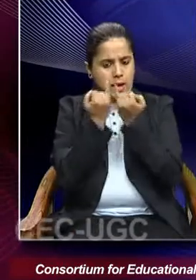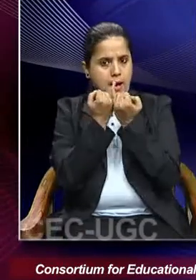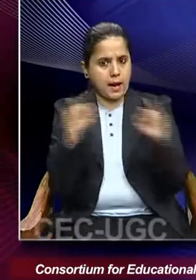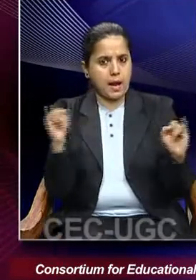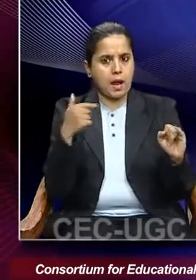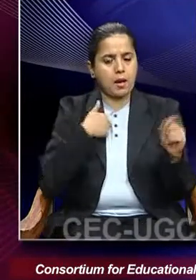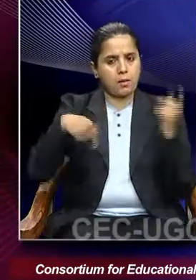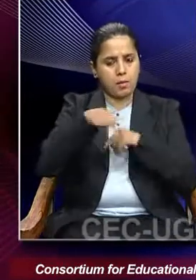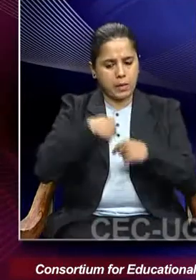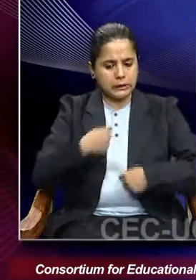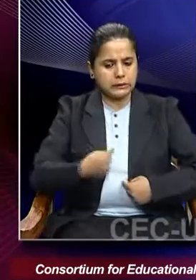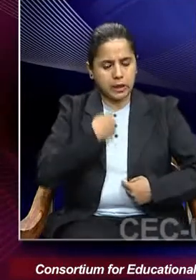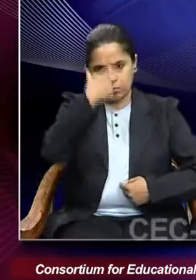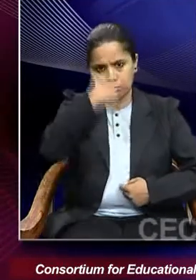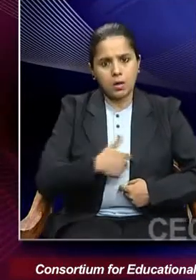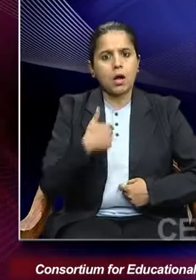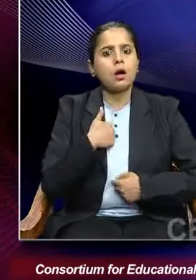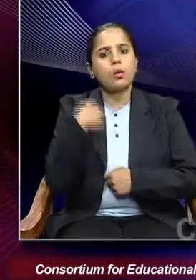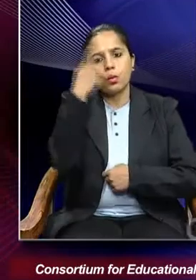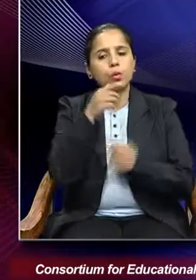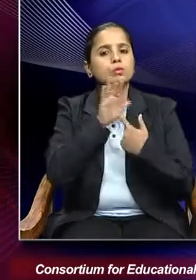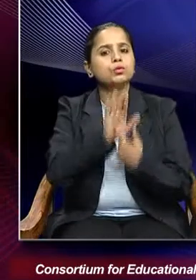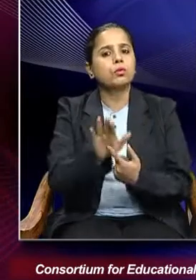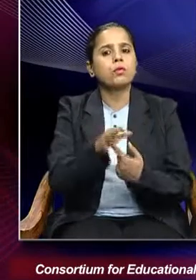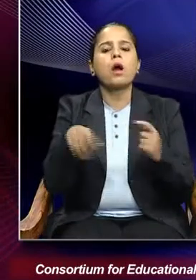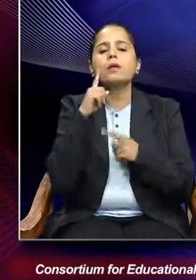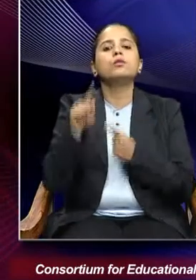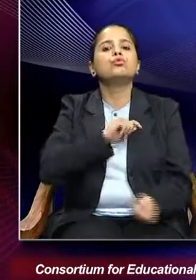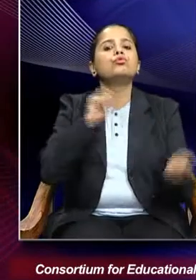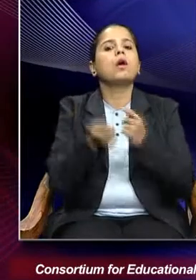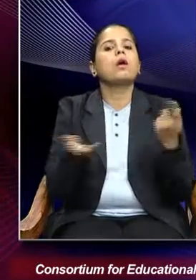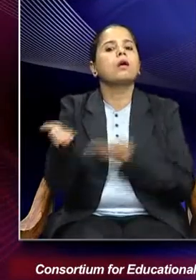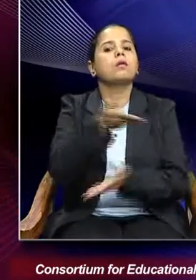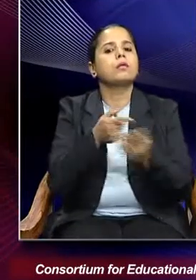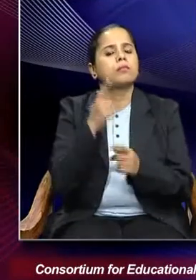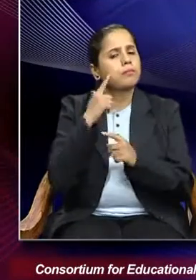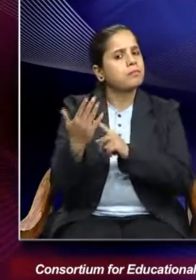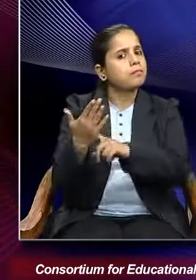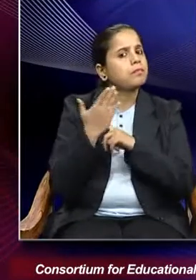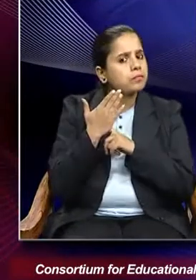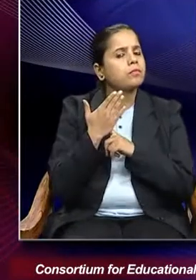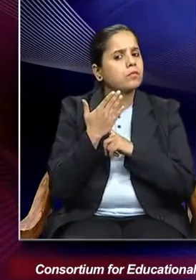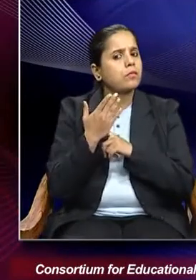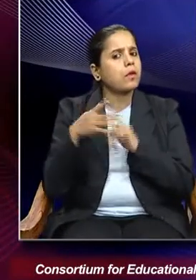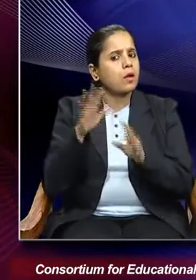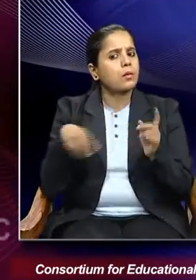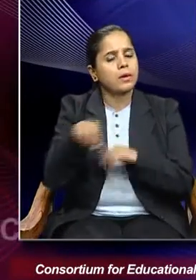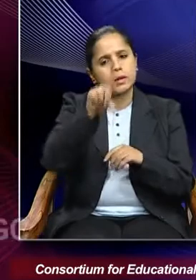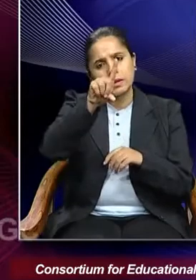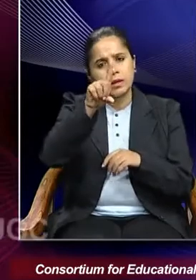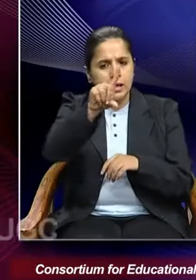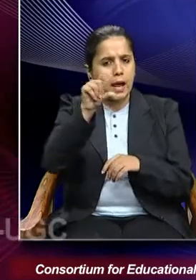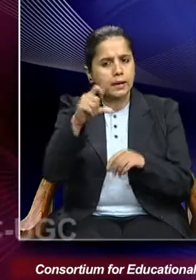selfhood which was the result of changes that were coming about during 19th